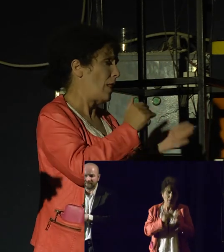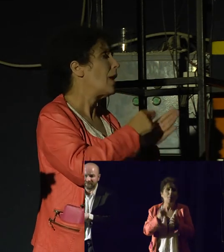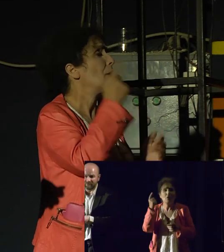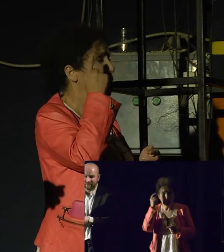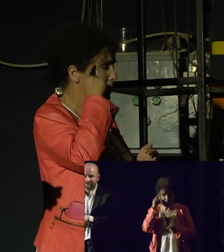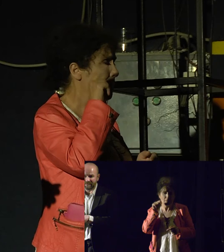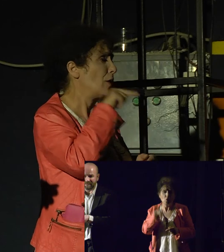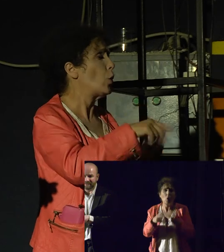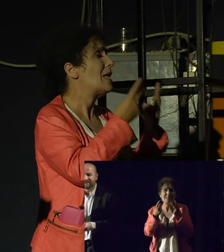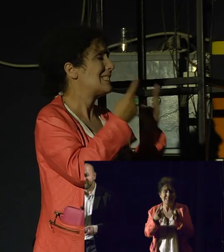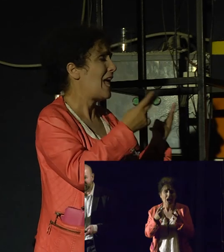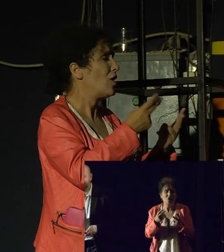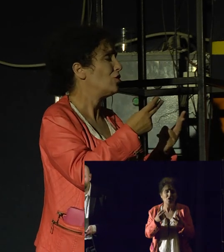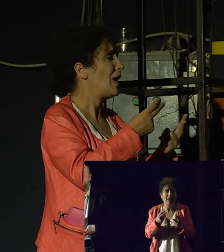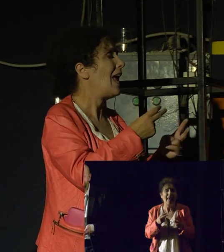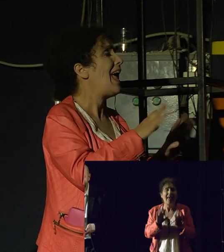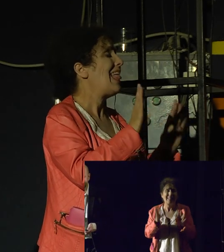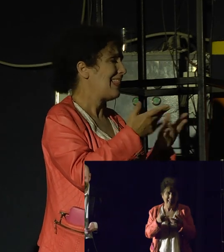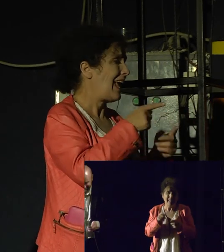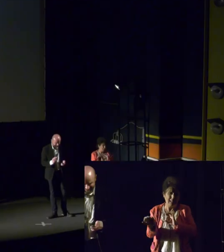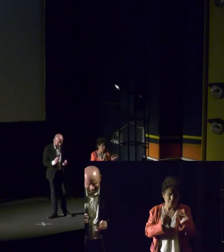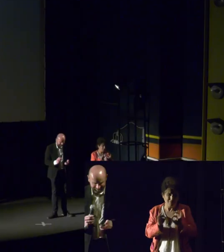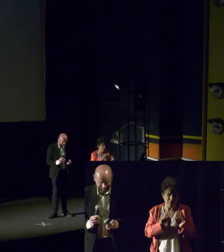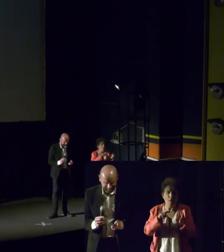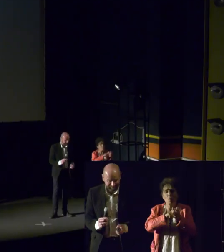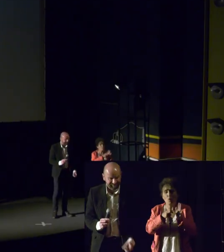the battles that will be coming ahead. So thank you very much for your time.